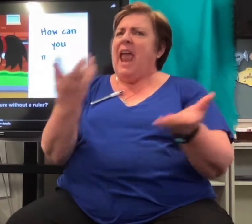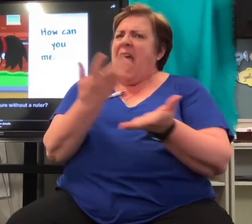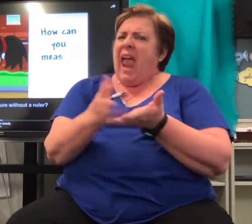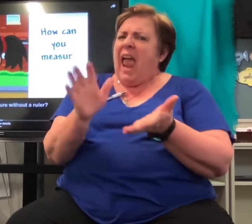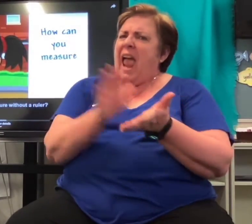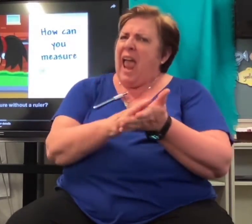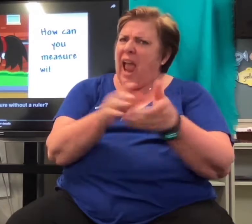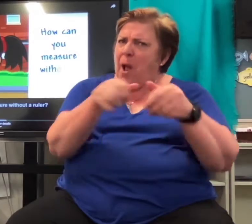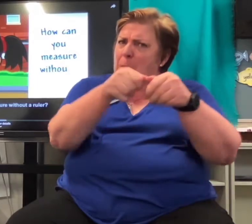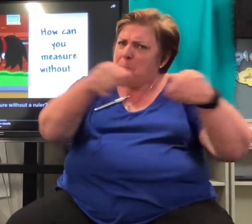ruler?